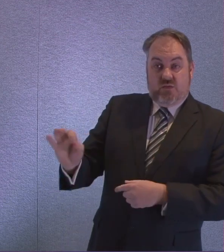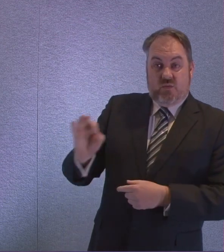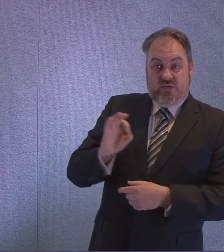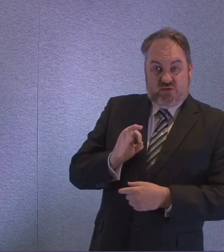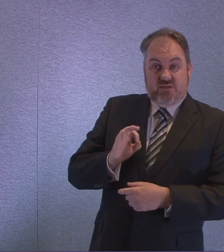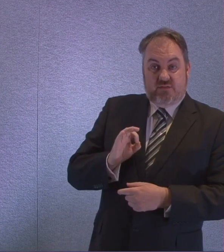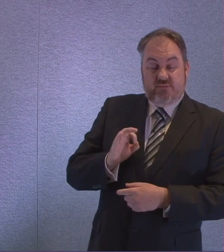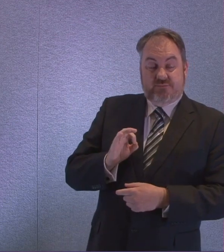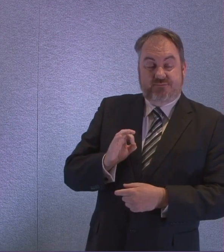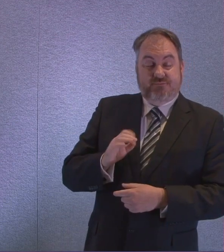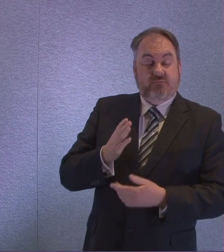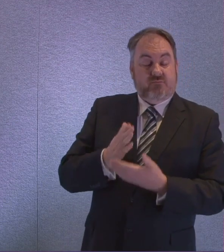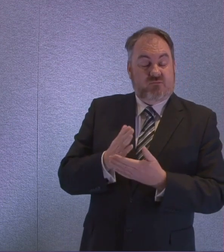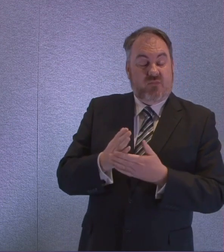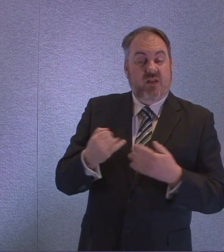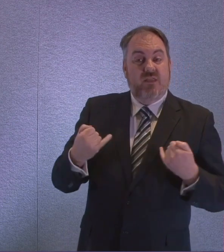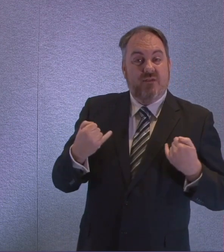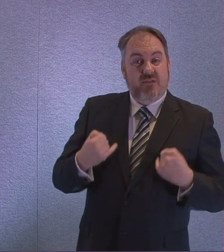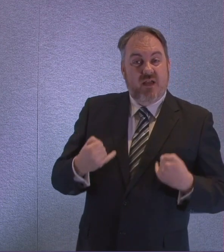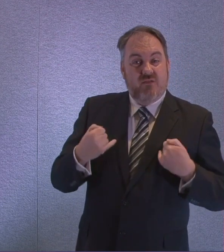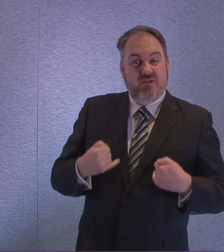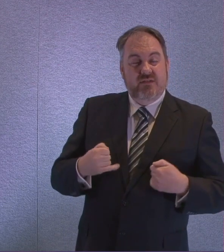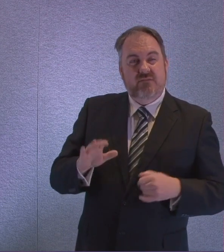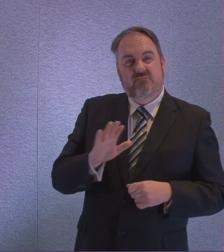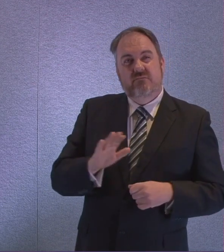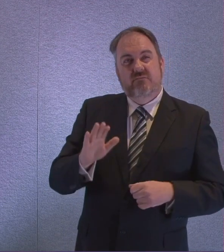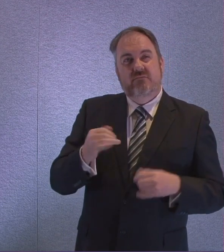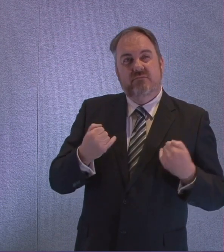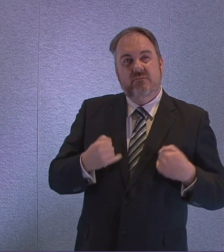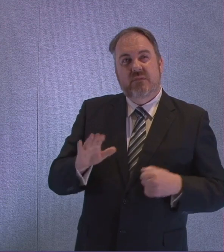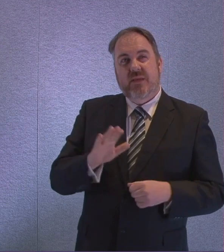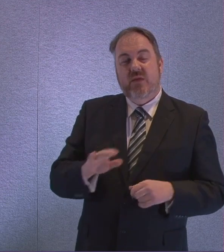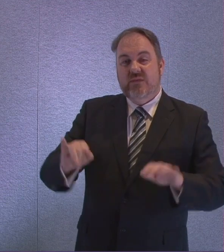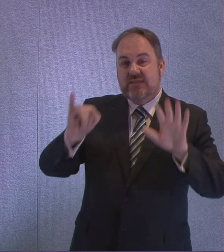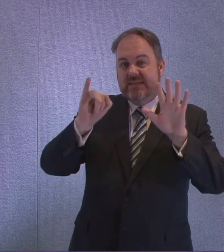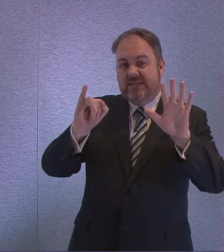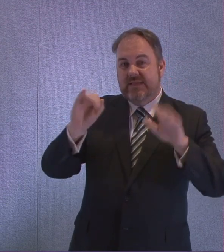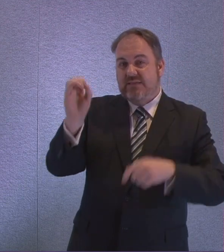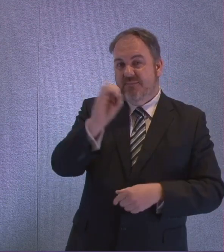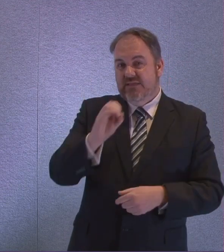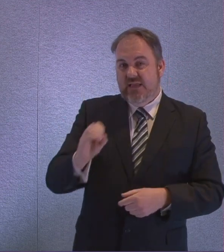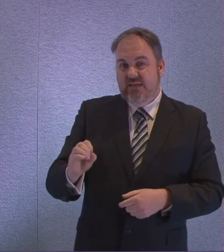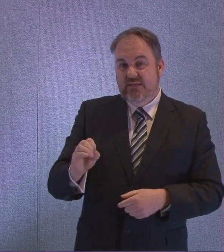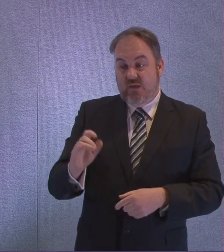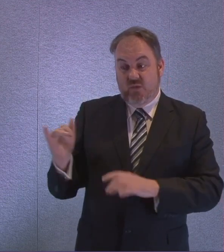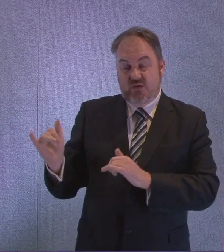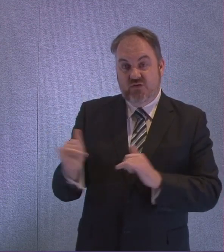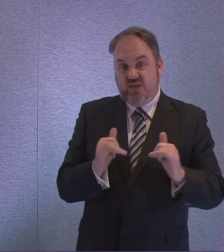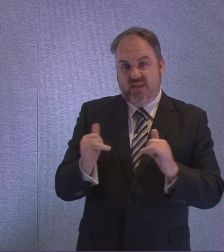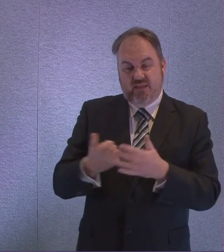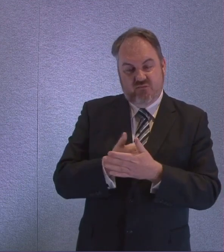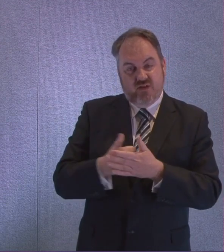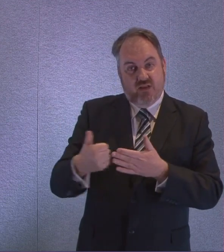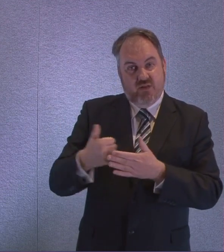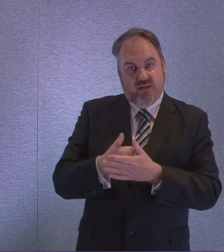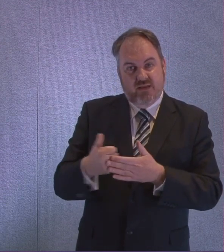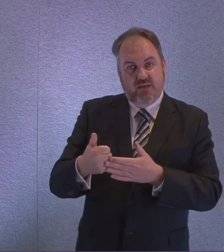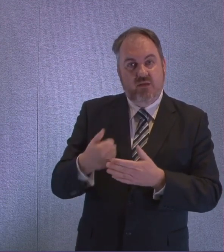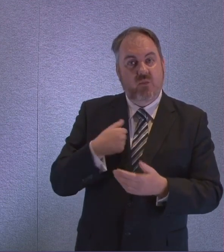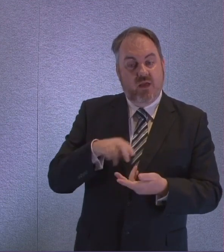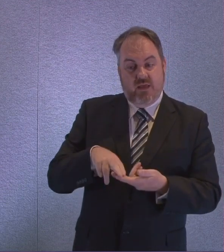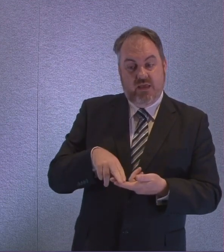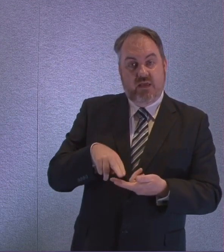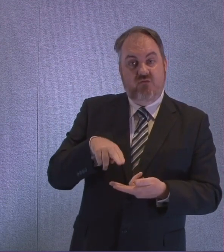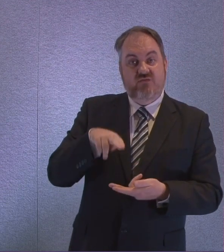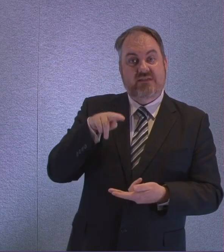to the virus has been around 6%, and we continue to monitor that carefully. We are increasing the numbers of